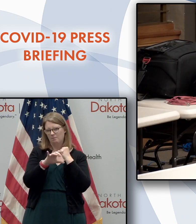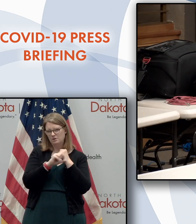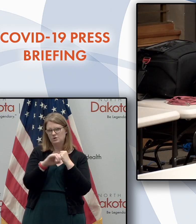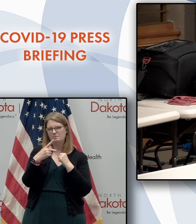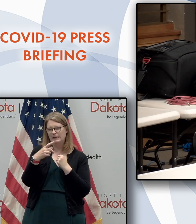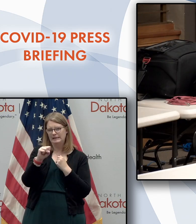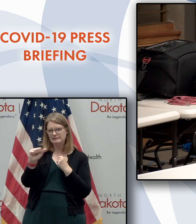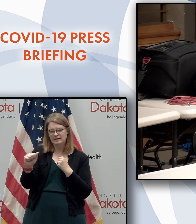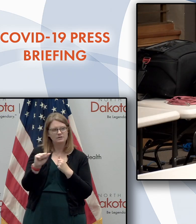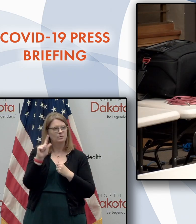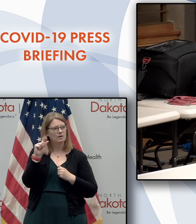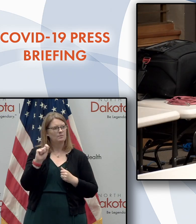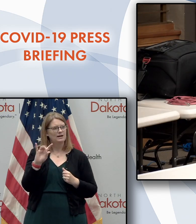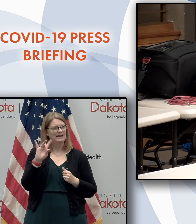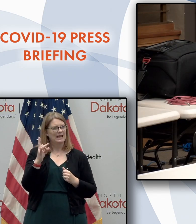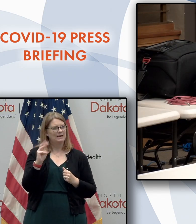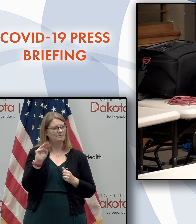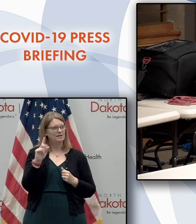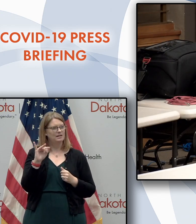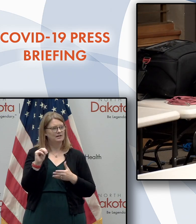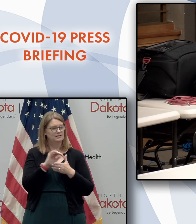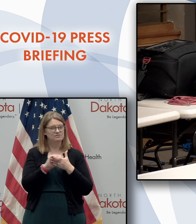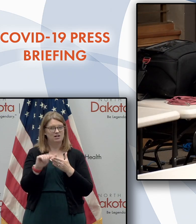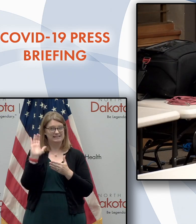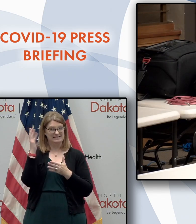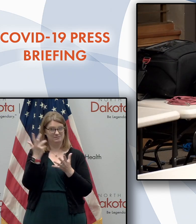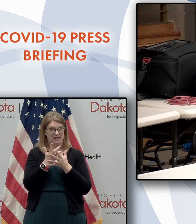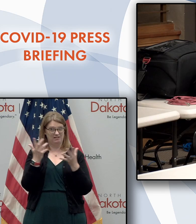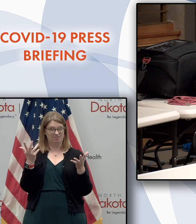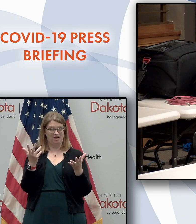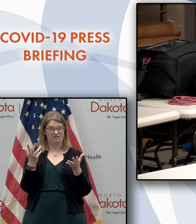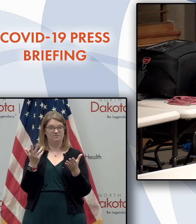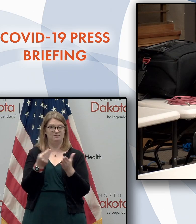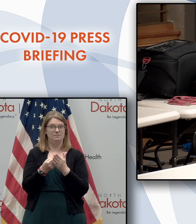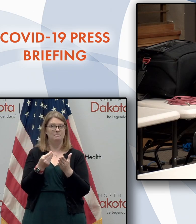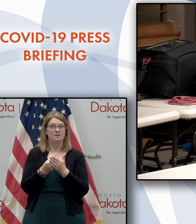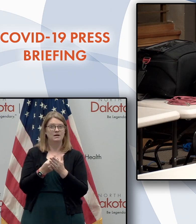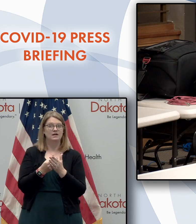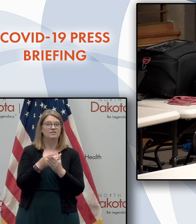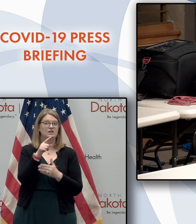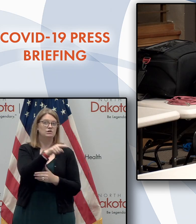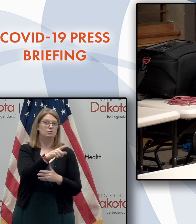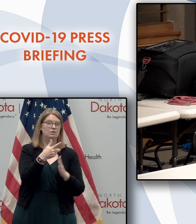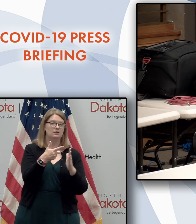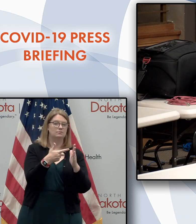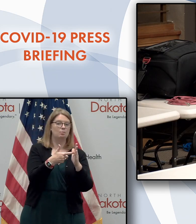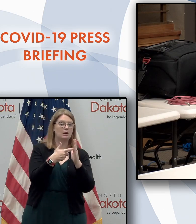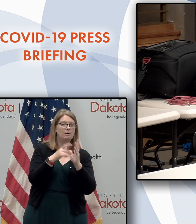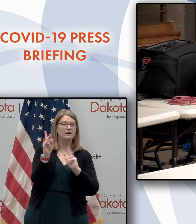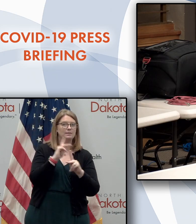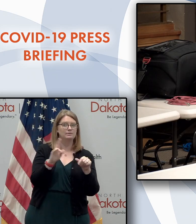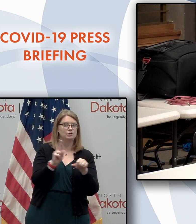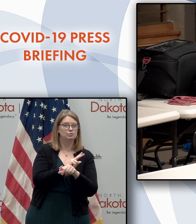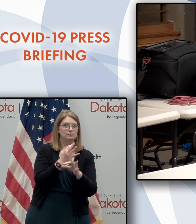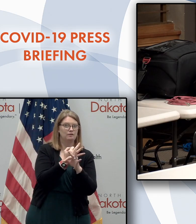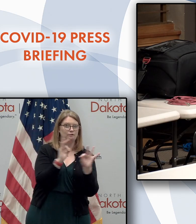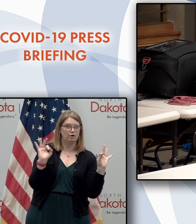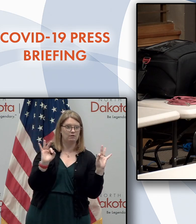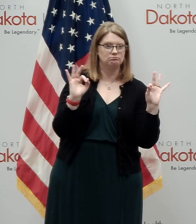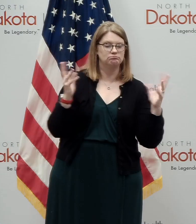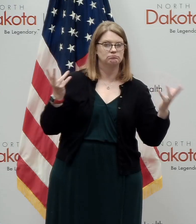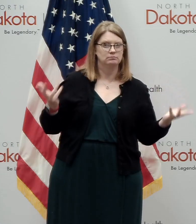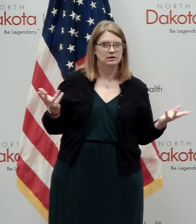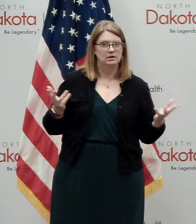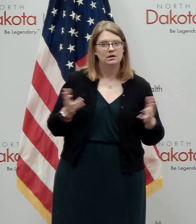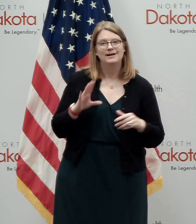1.8 million dollars seems like a lot of money for something you could require for free. Well, I think again, you